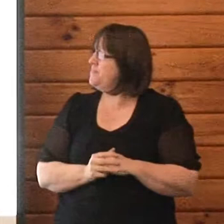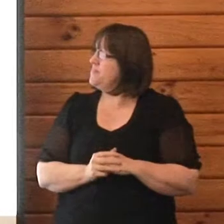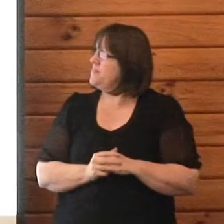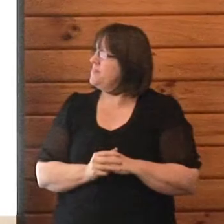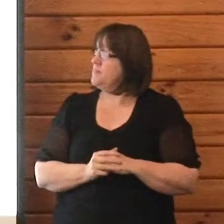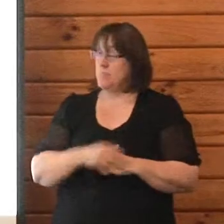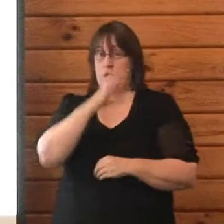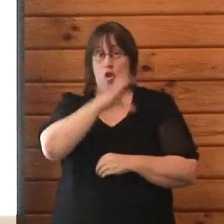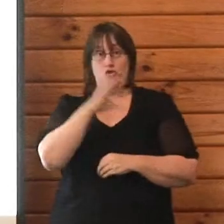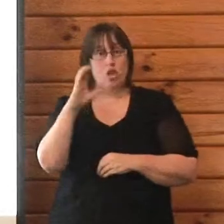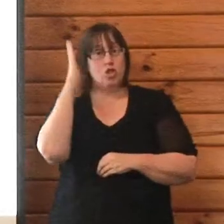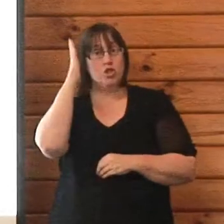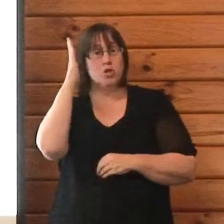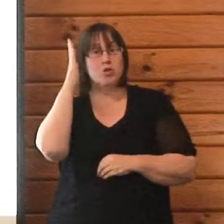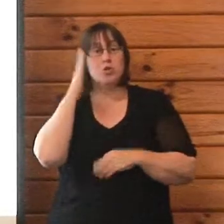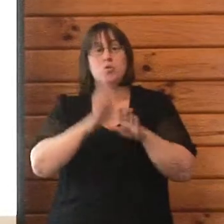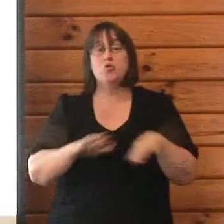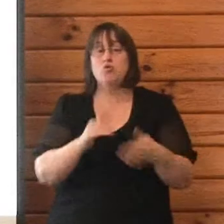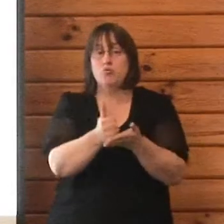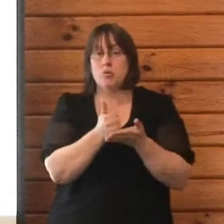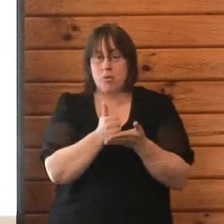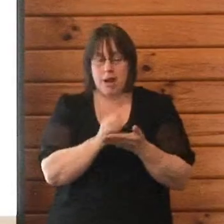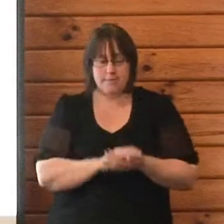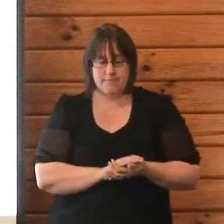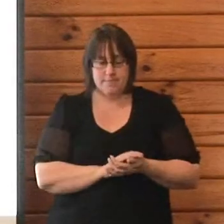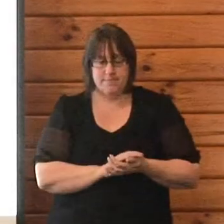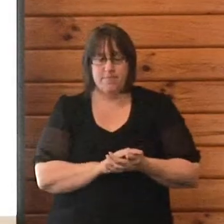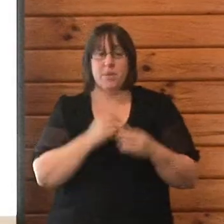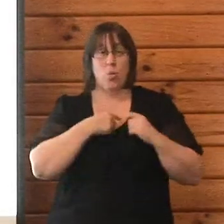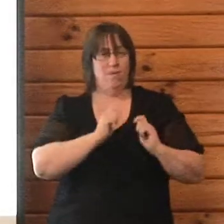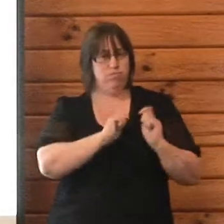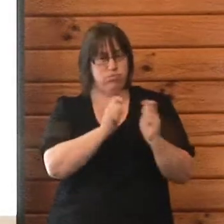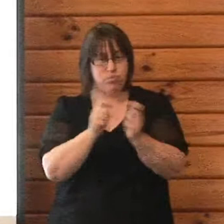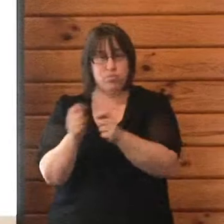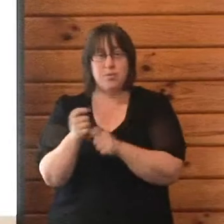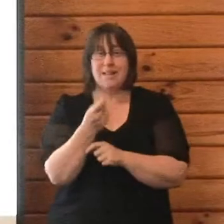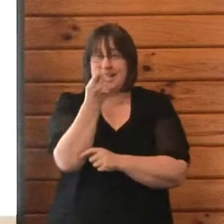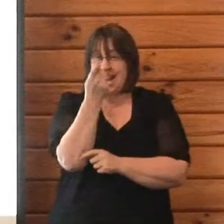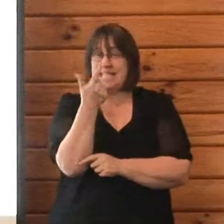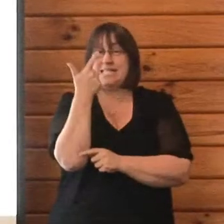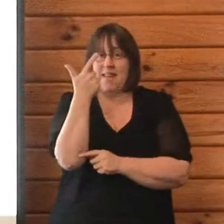children's grant, we have given close to $7 million directly to schools.